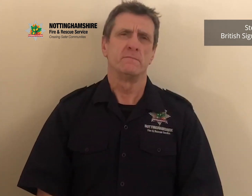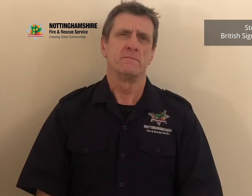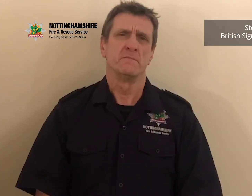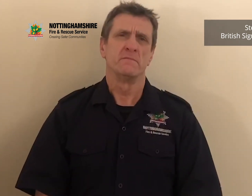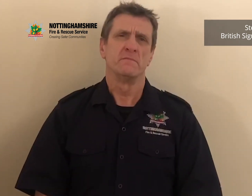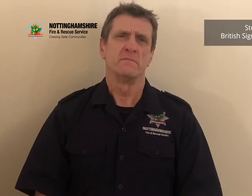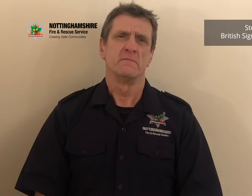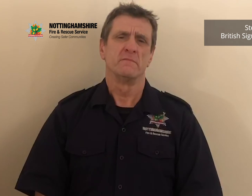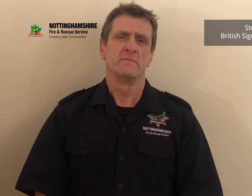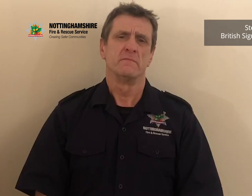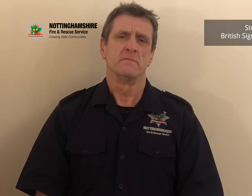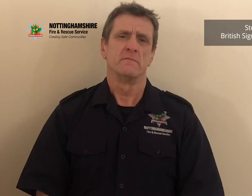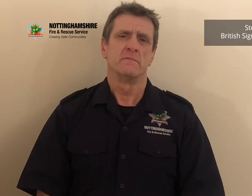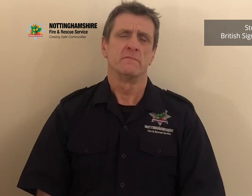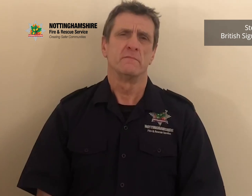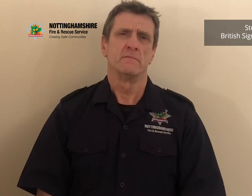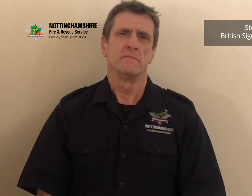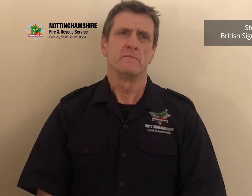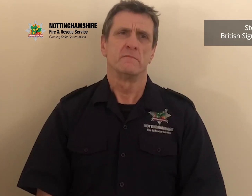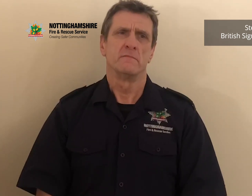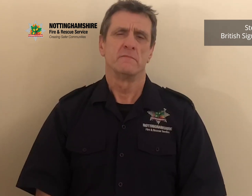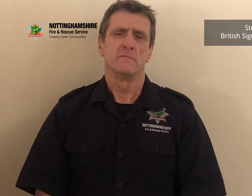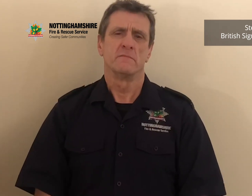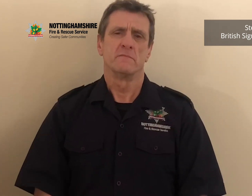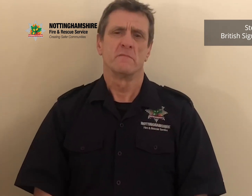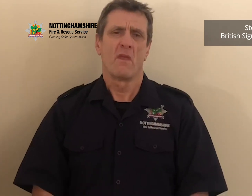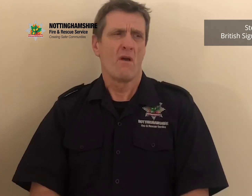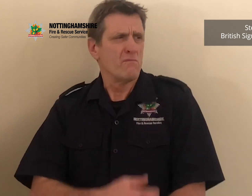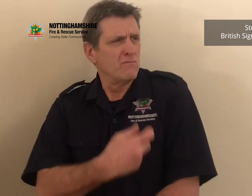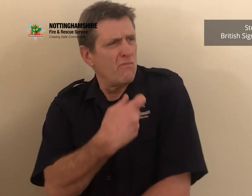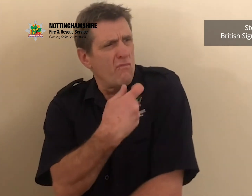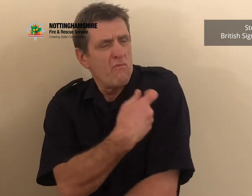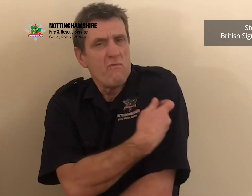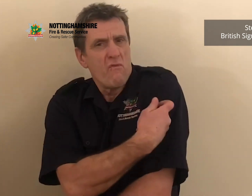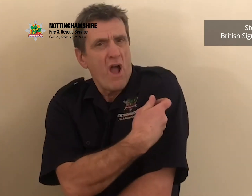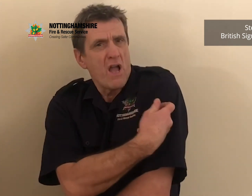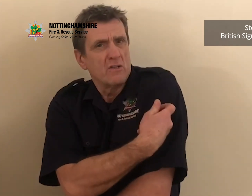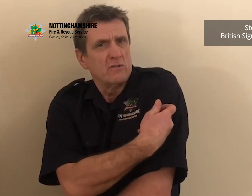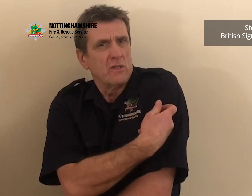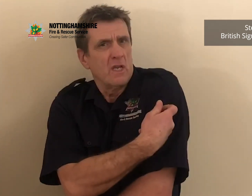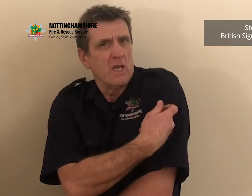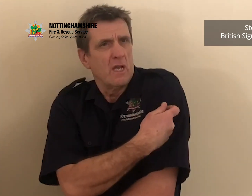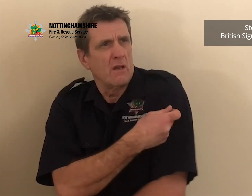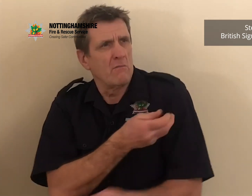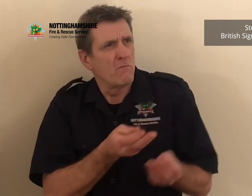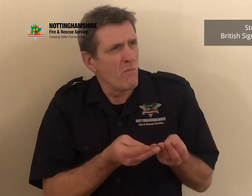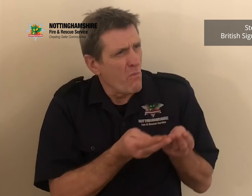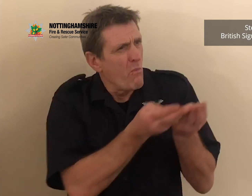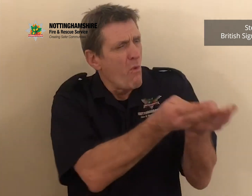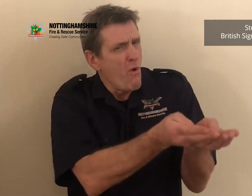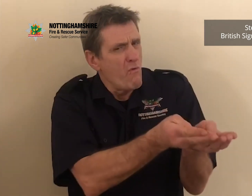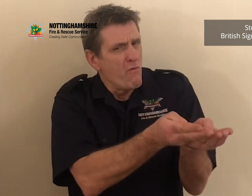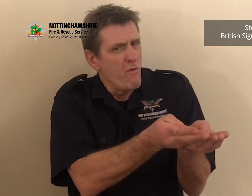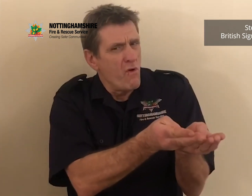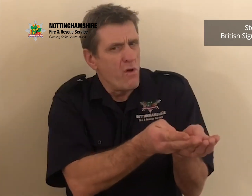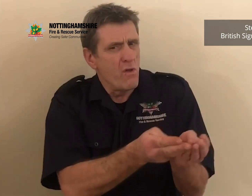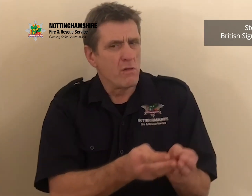If you are contacted to get your vaccine, we advise you to take these steps in order to keep